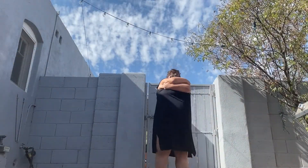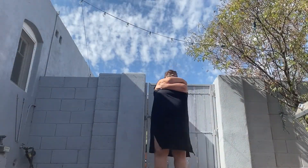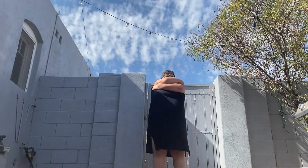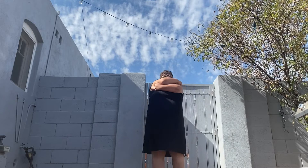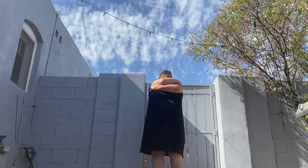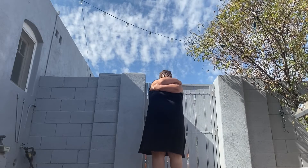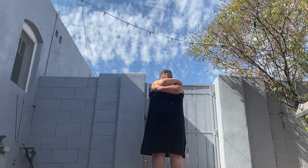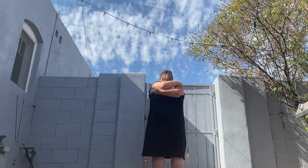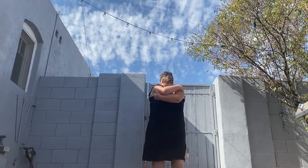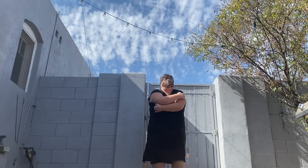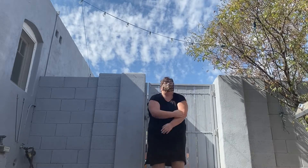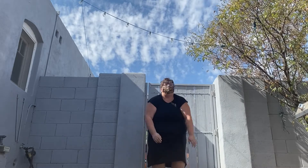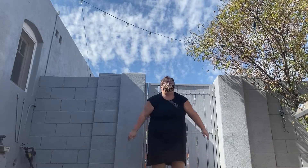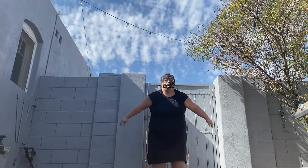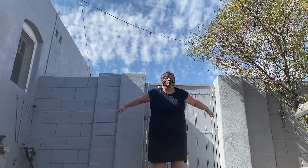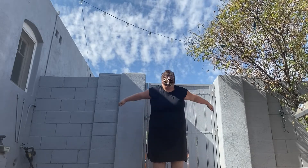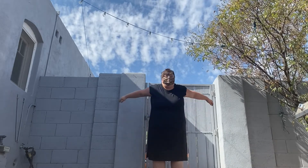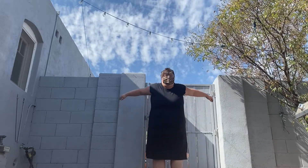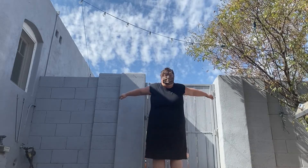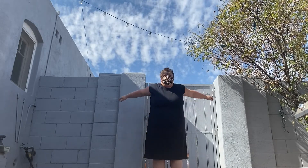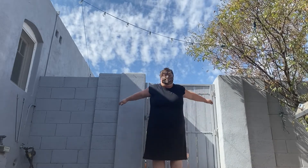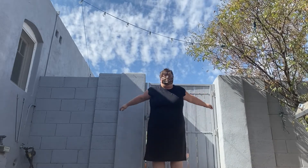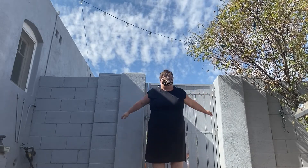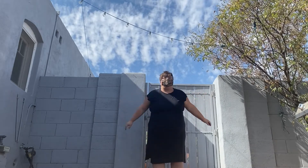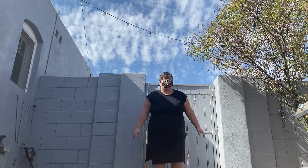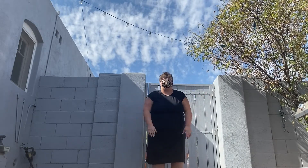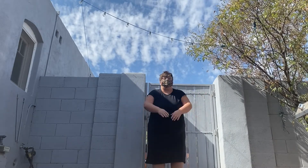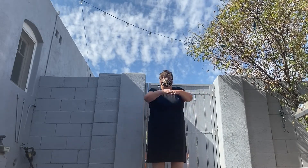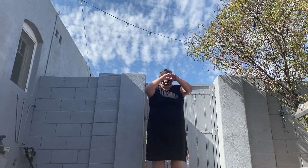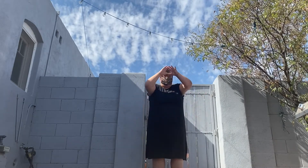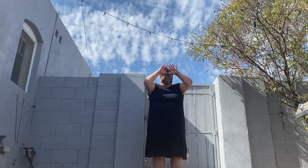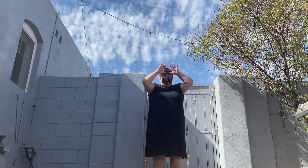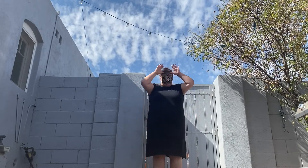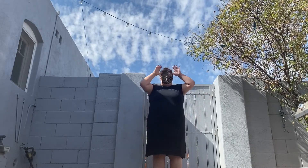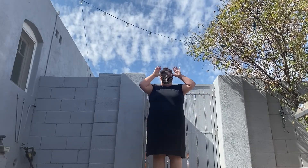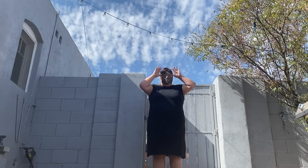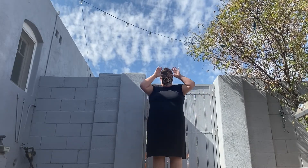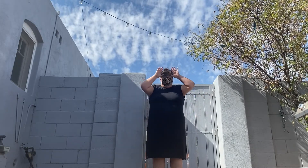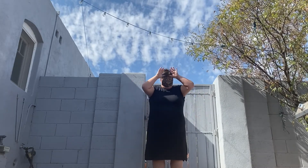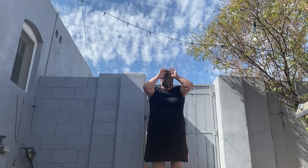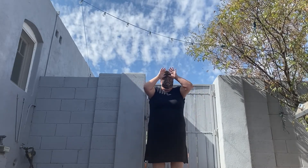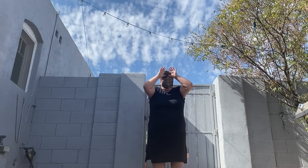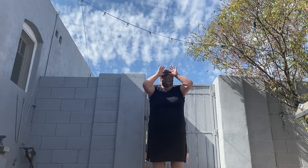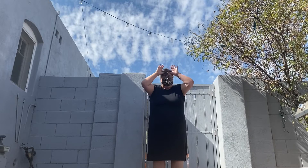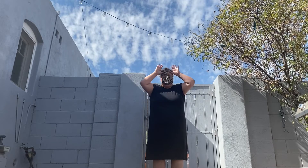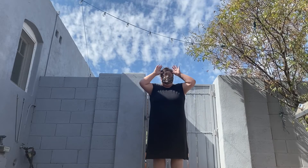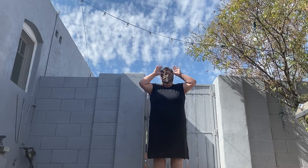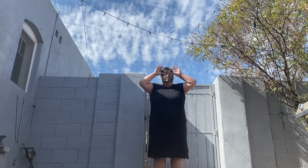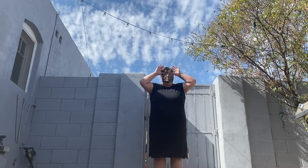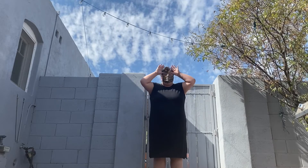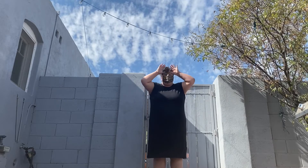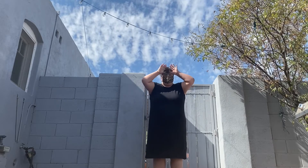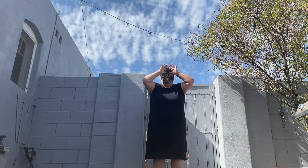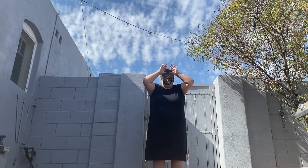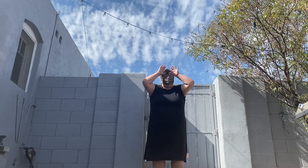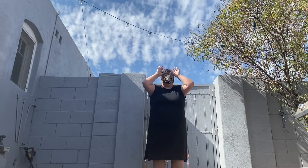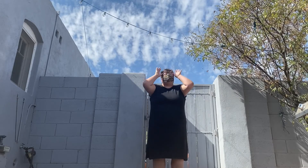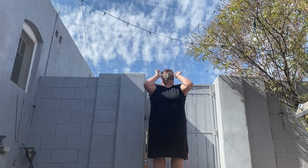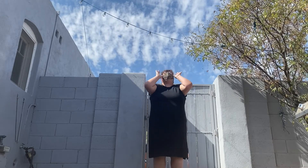instead of with you i practice this change every day in a million little ways the little nourishments